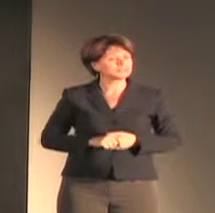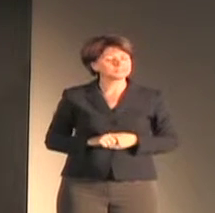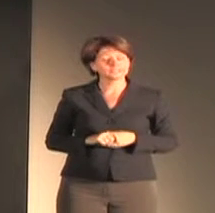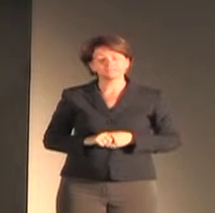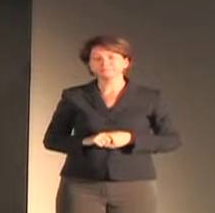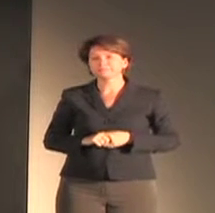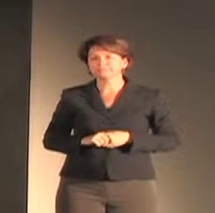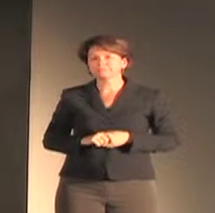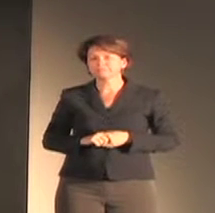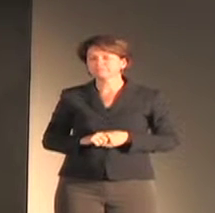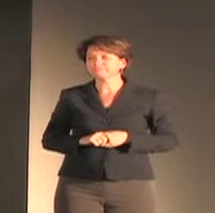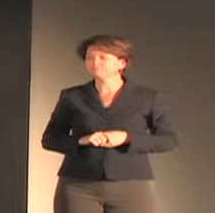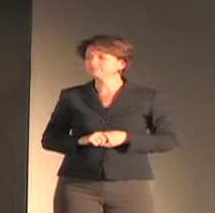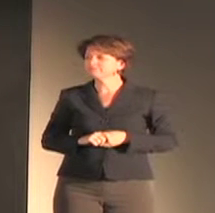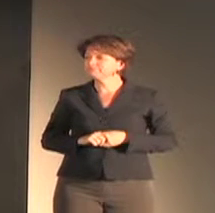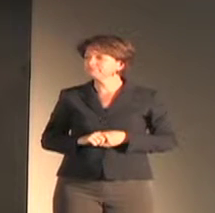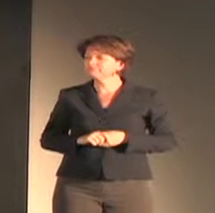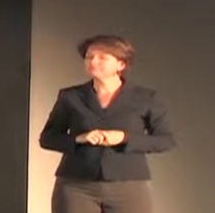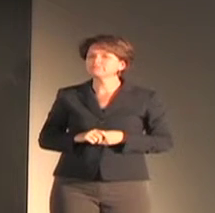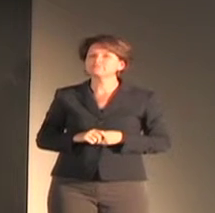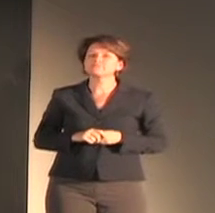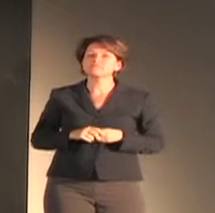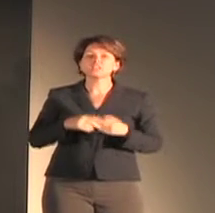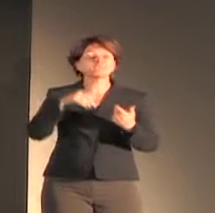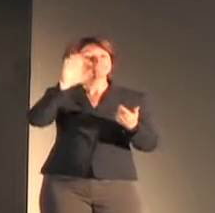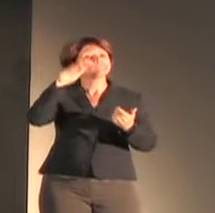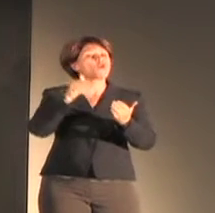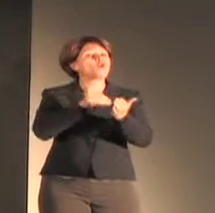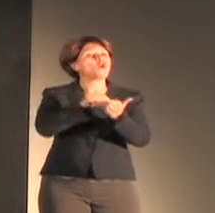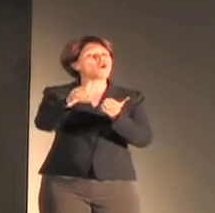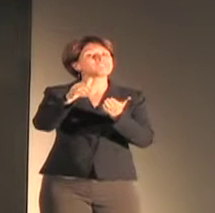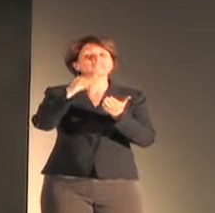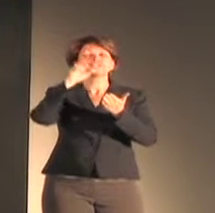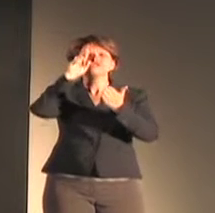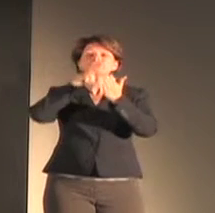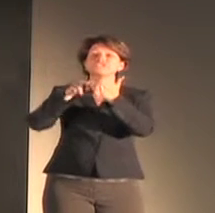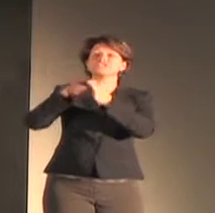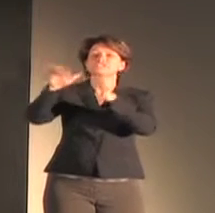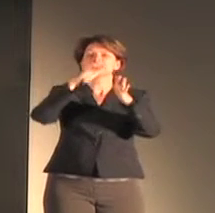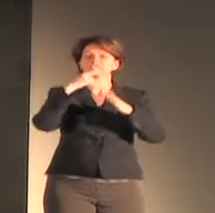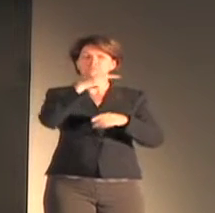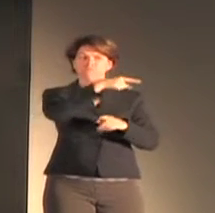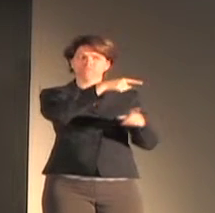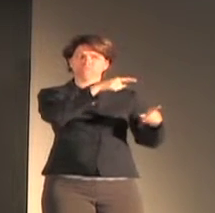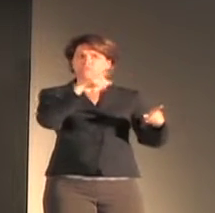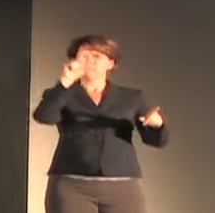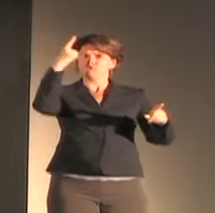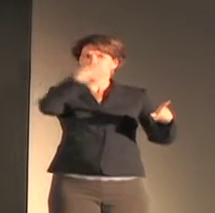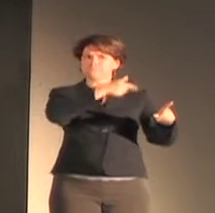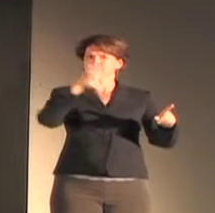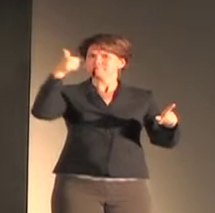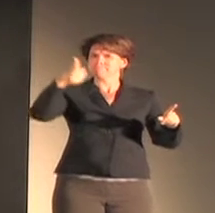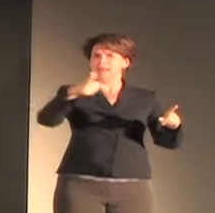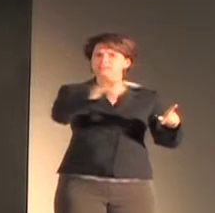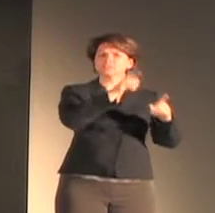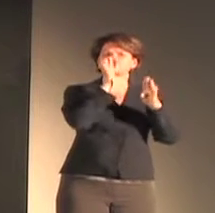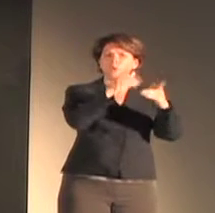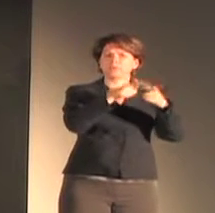Too often, spoken languages are presented as a yardstick for all human languages, with the assumption that spoken language